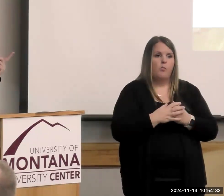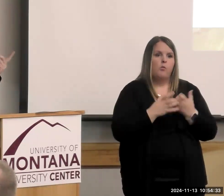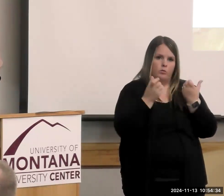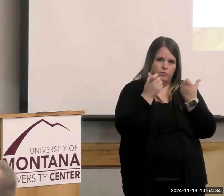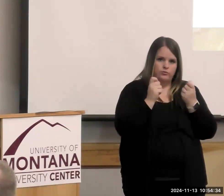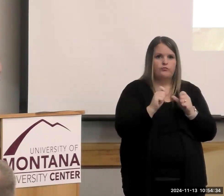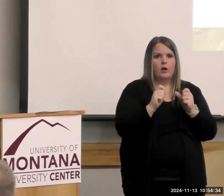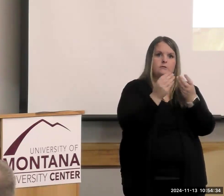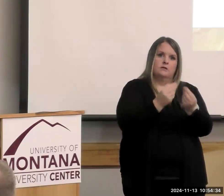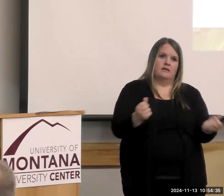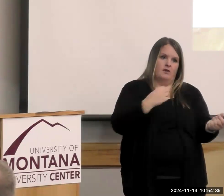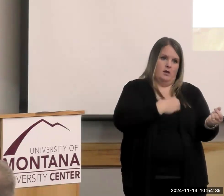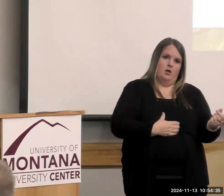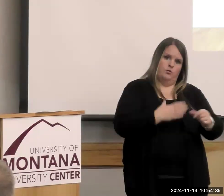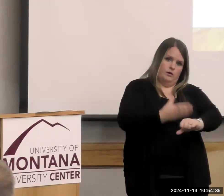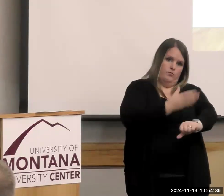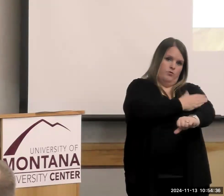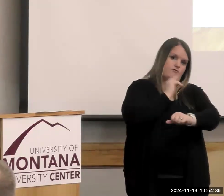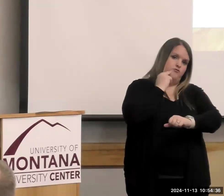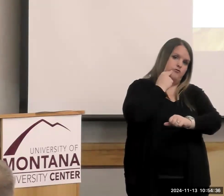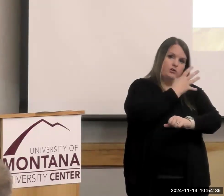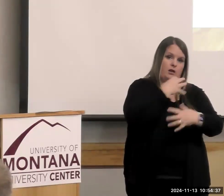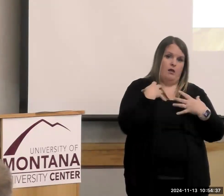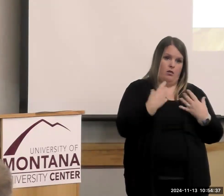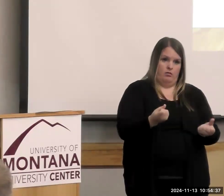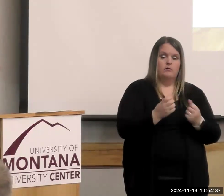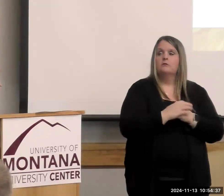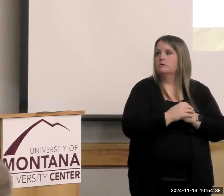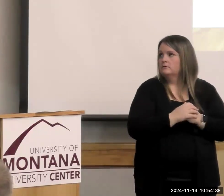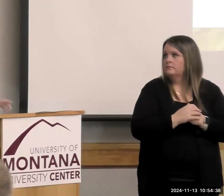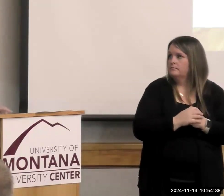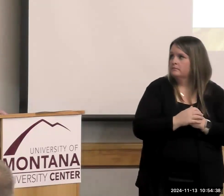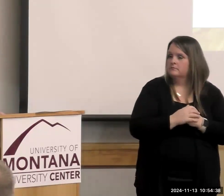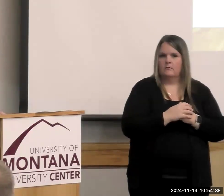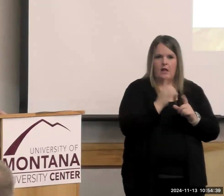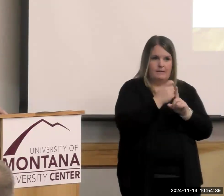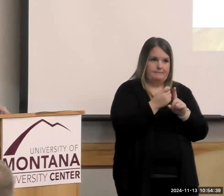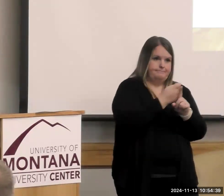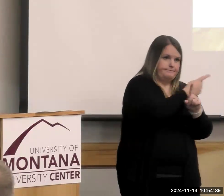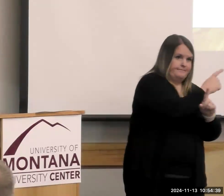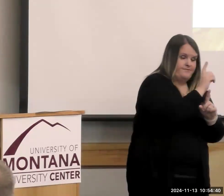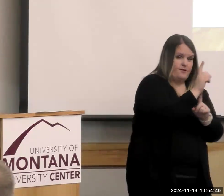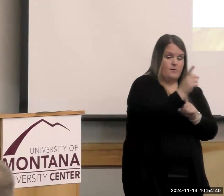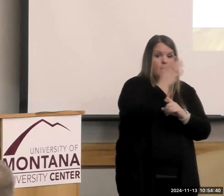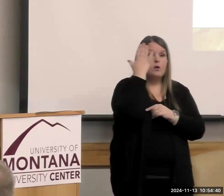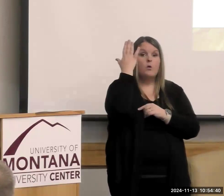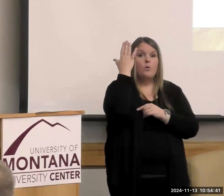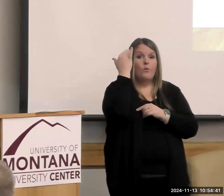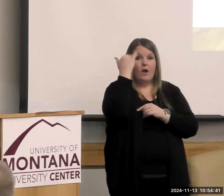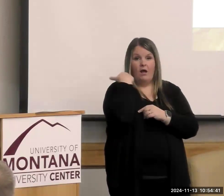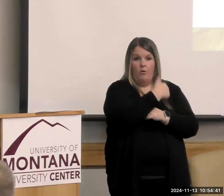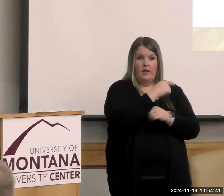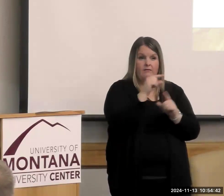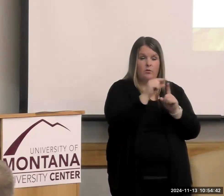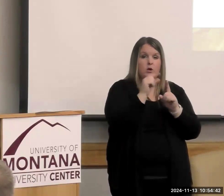hunger to improve nutrition and health. And I'm going to digress for a moment. The reason we have the